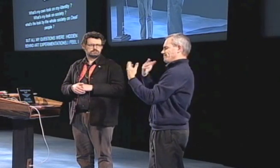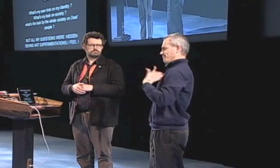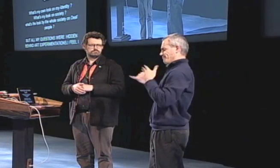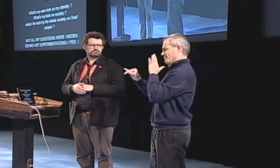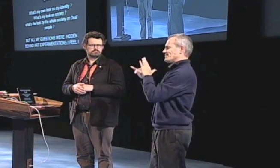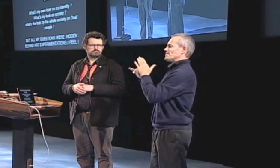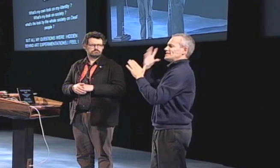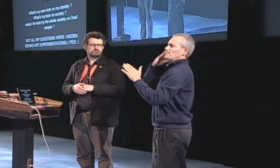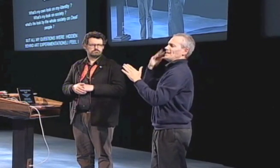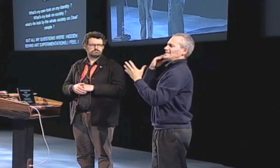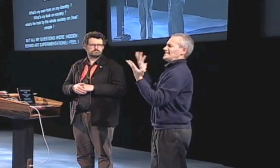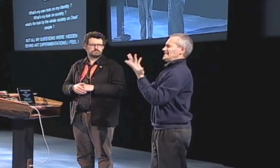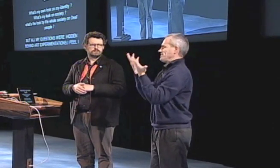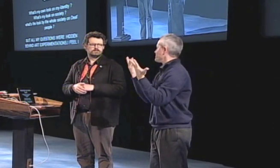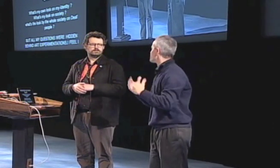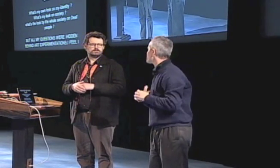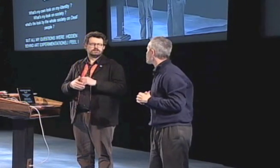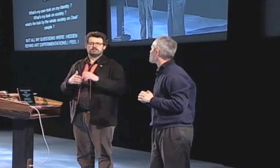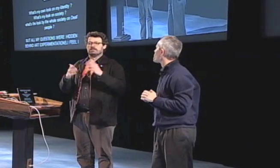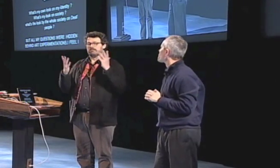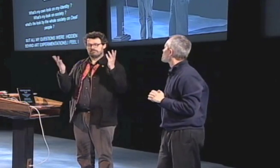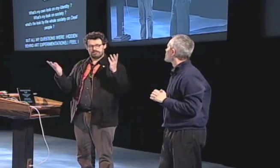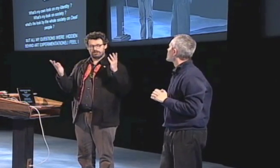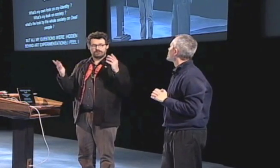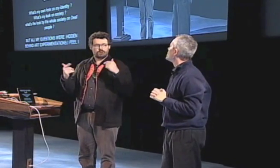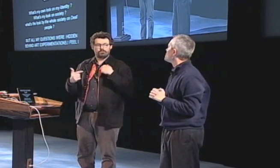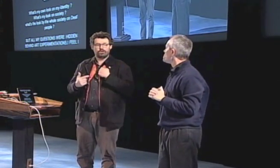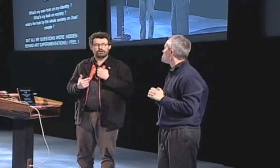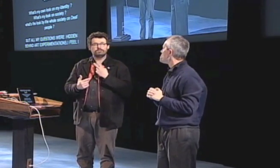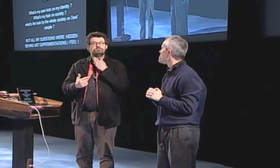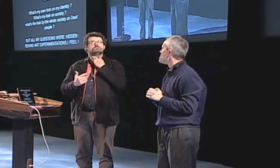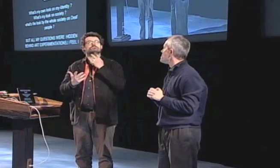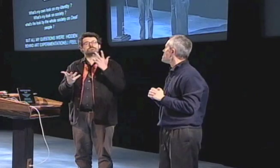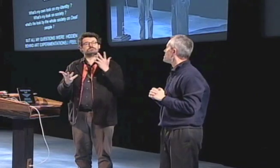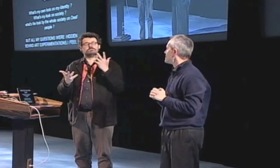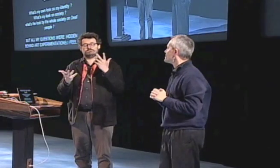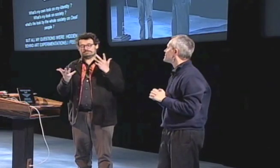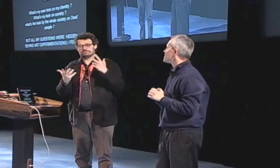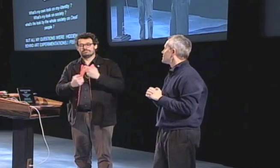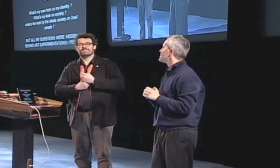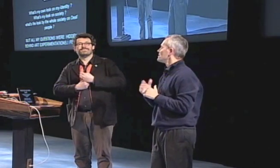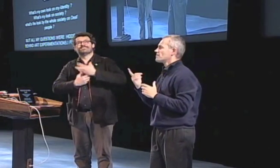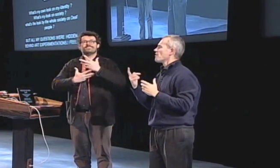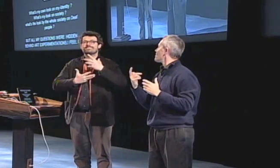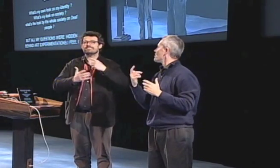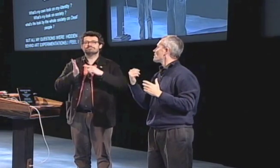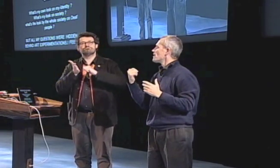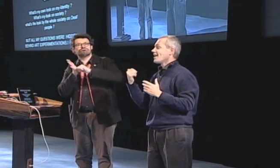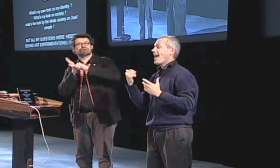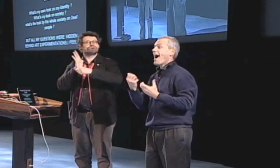called for me to have a different experience with the art I was creating.